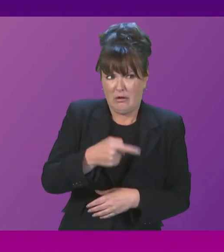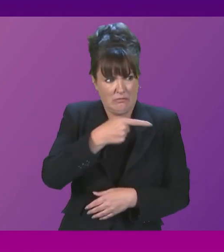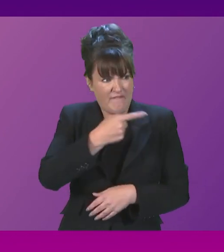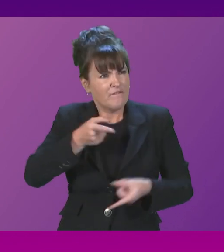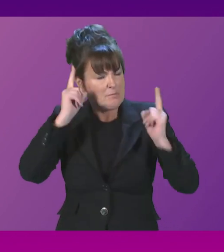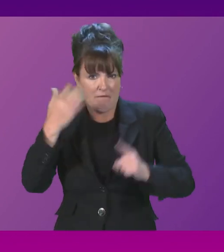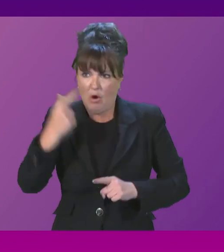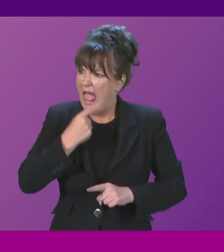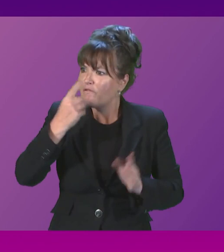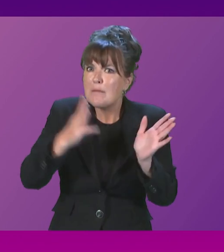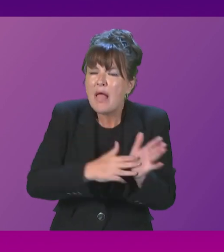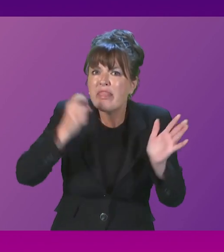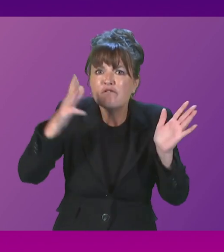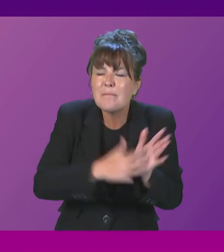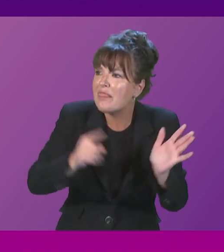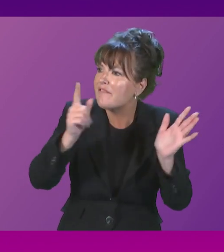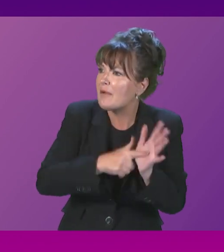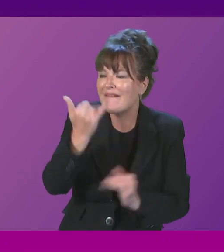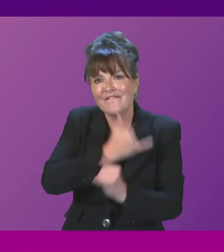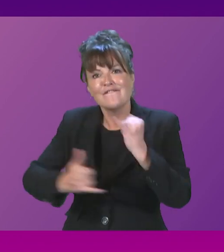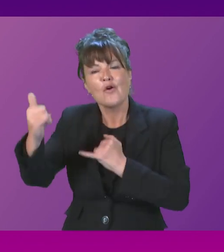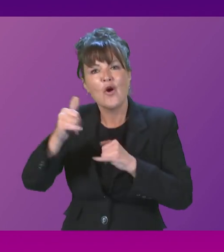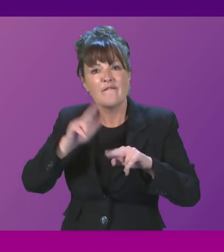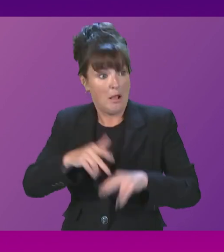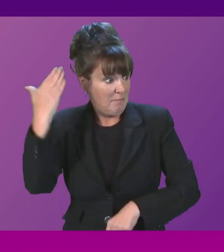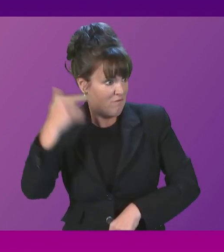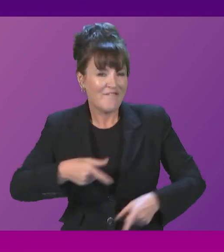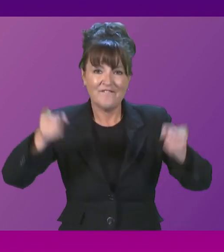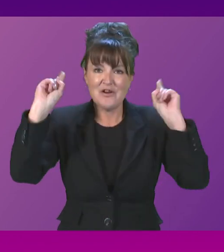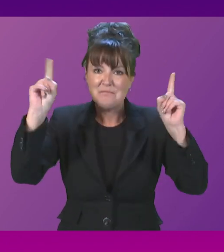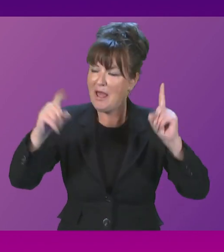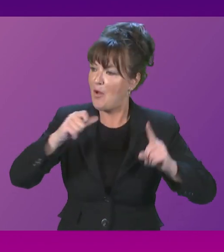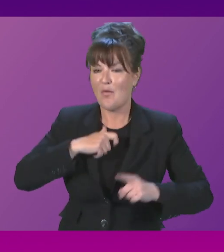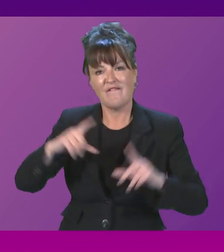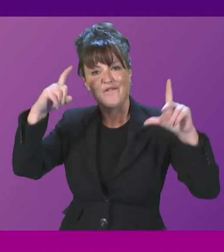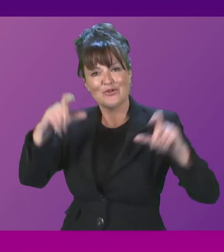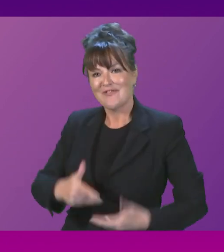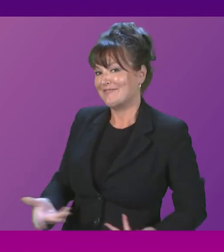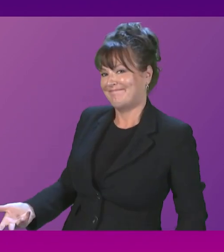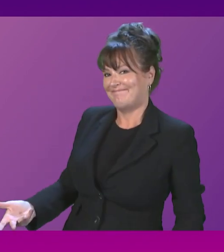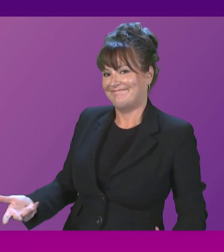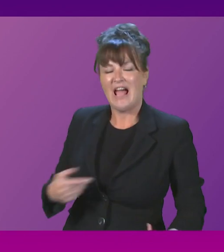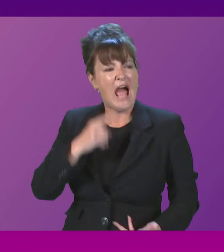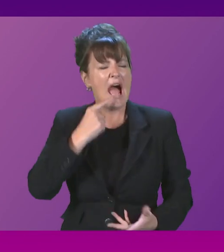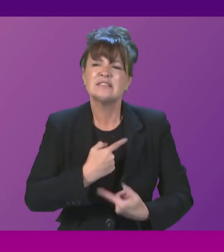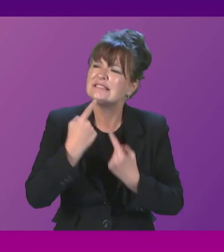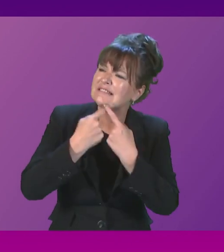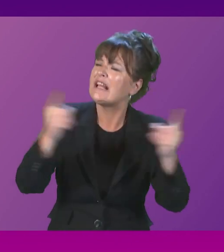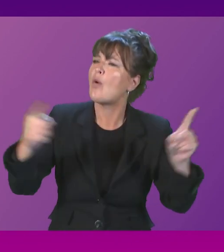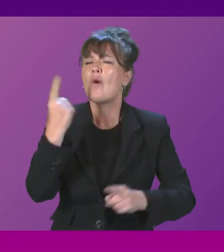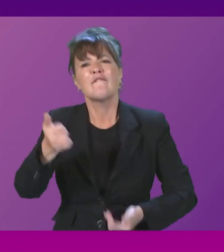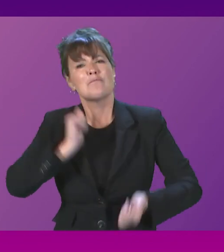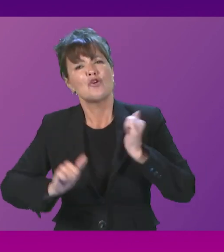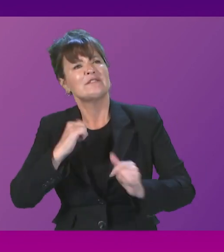Shipyard? The First Minister who used to pose for pictures at the yard and shouted from the rooftops that it was one of her proudest achievements?